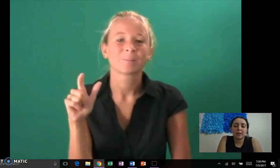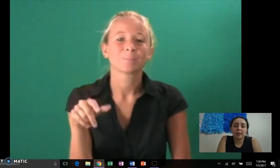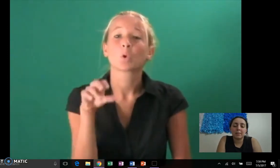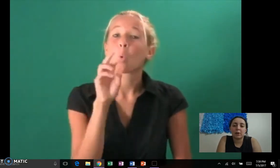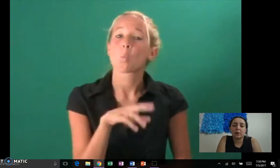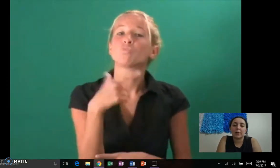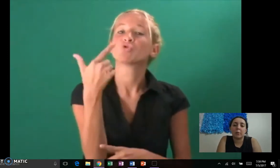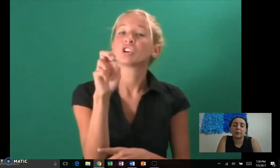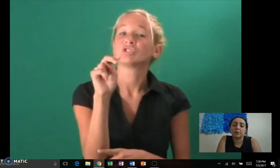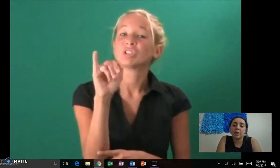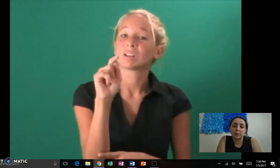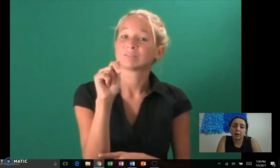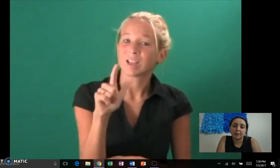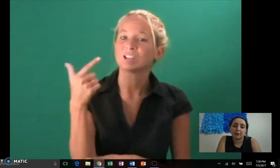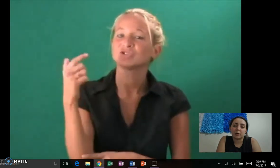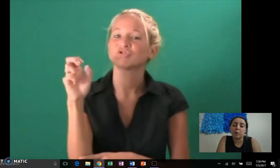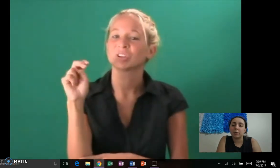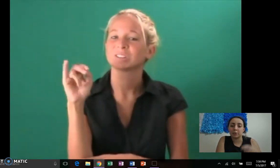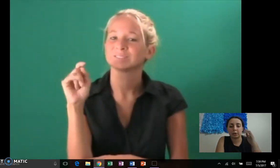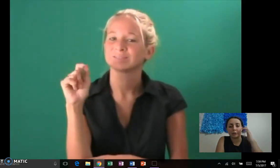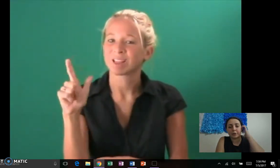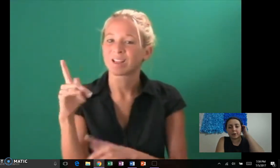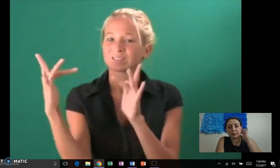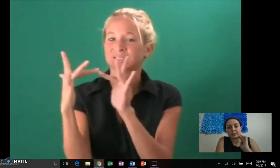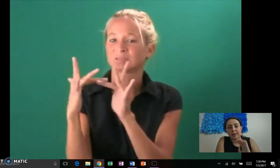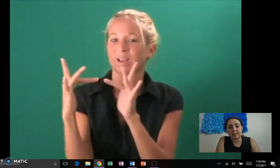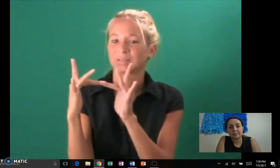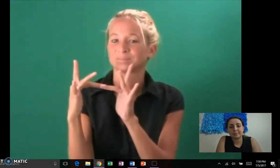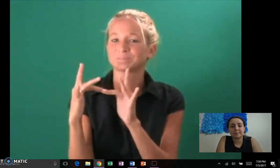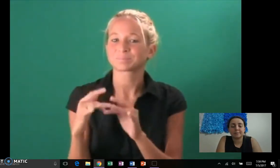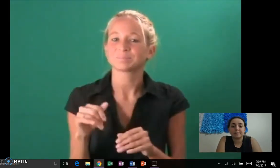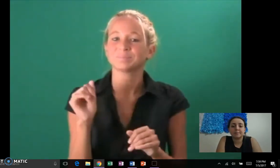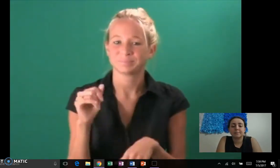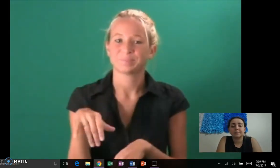It can be caused by or the genital contact or genital to genital contact.